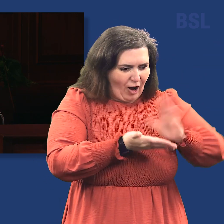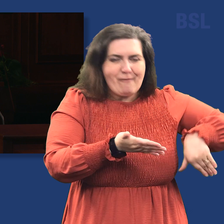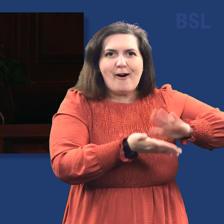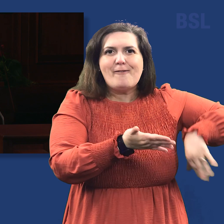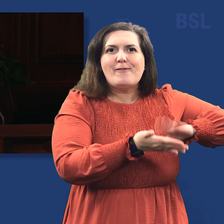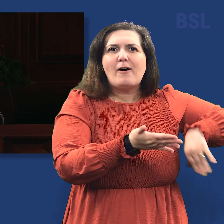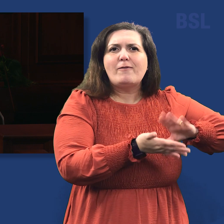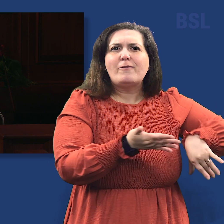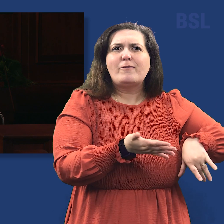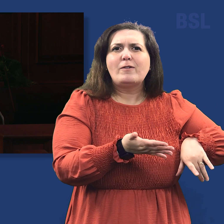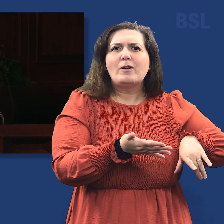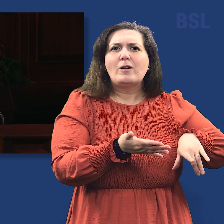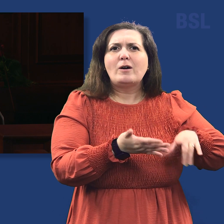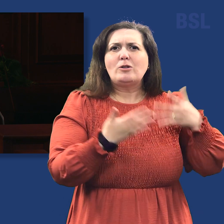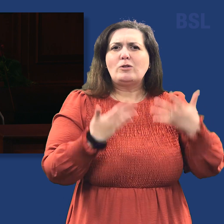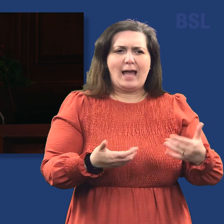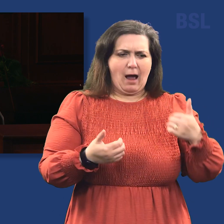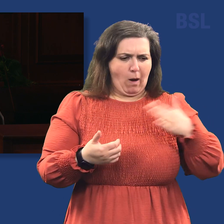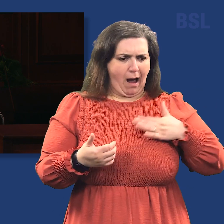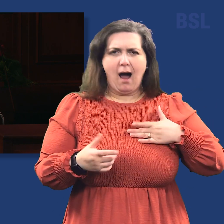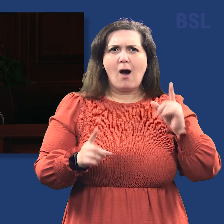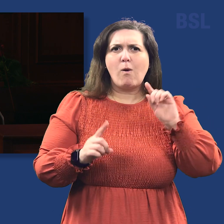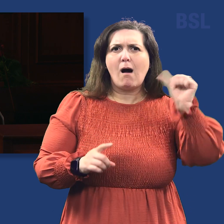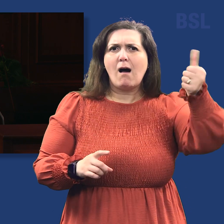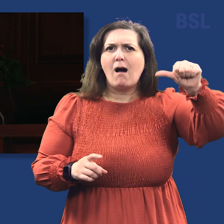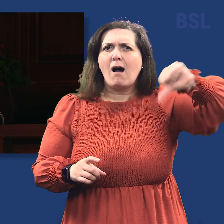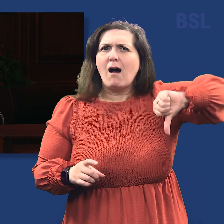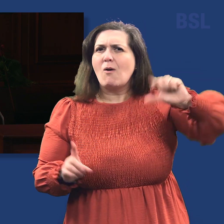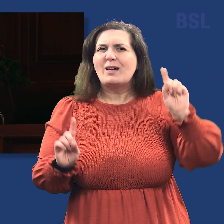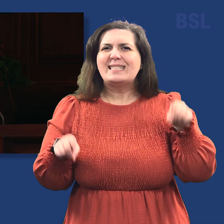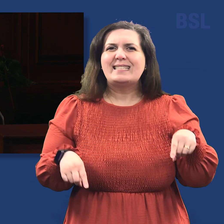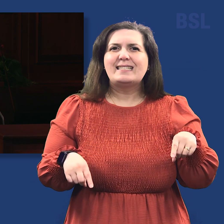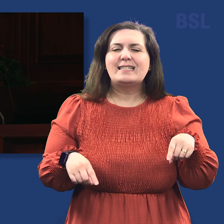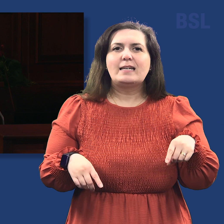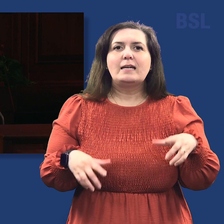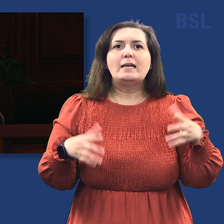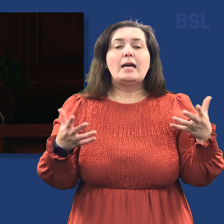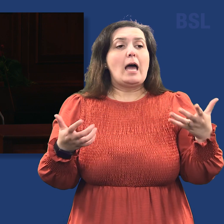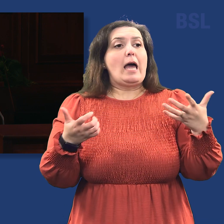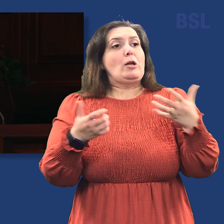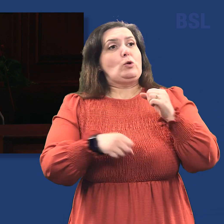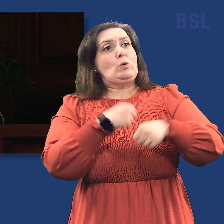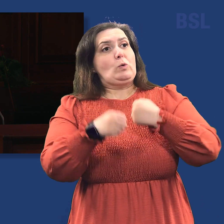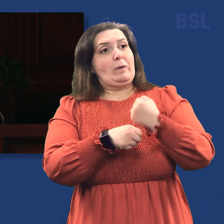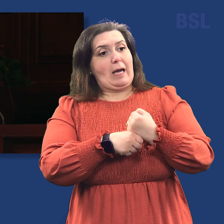What is our heart condition today? Paradoxically, in order to have a healed and faithful heart,